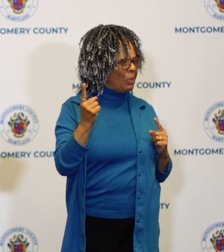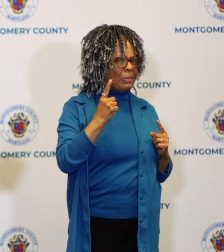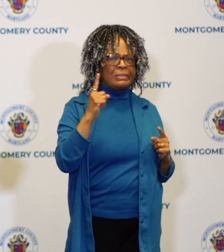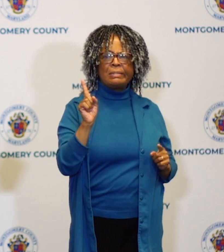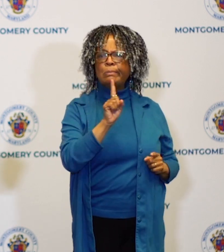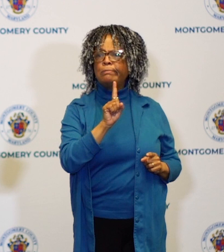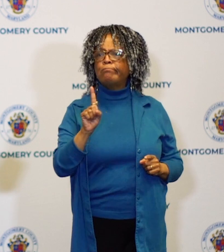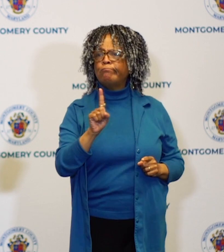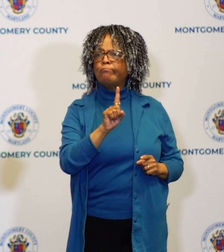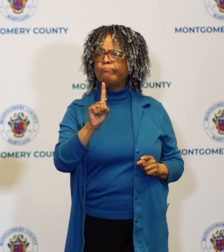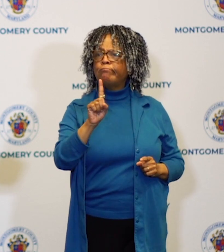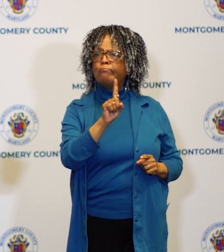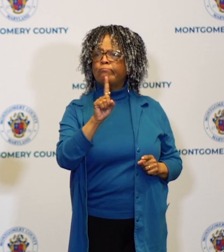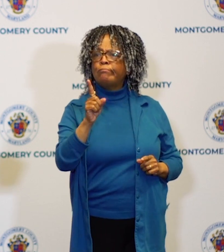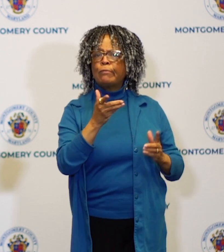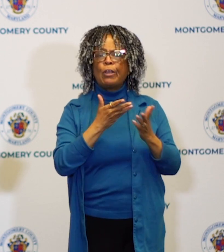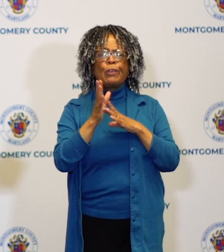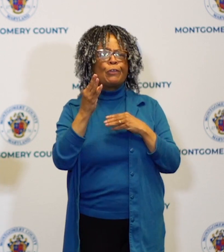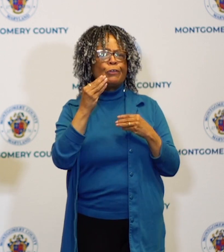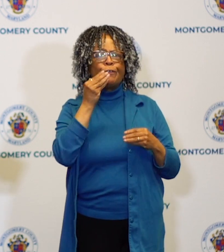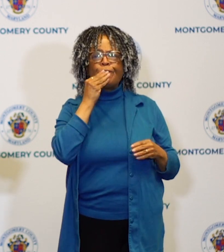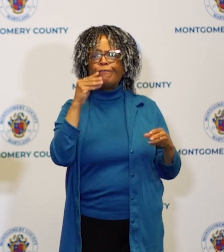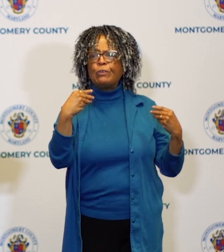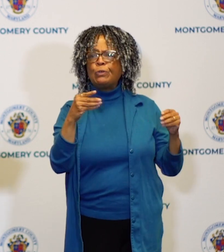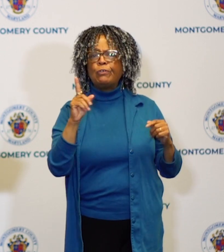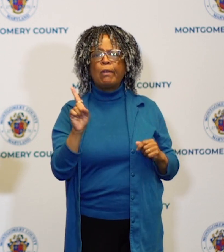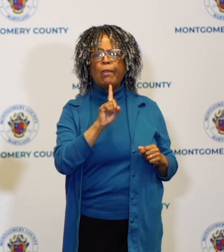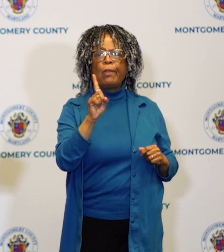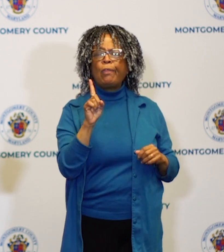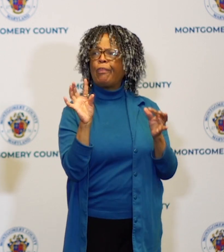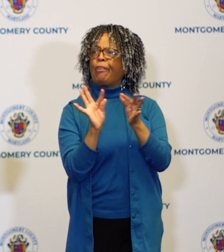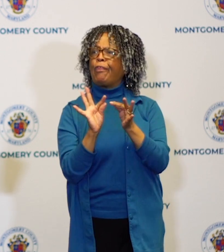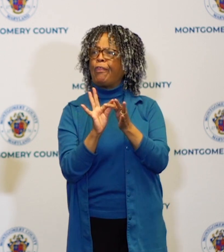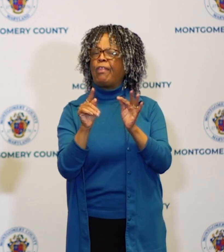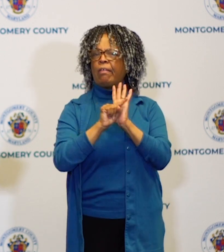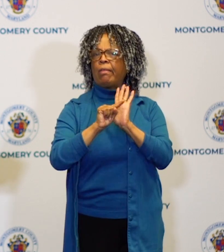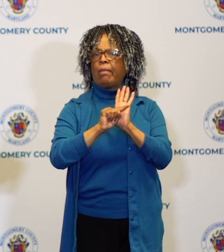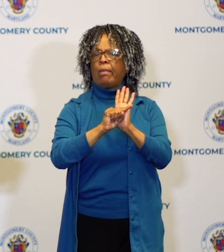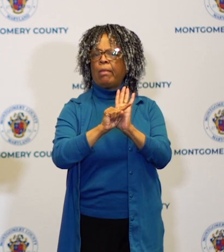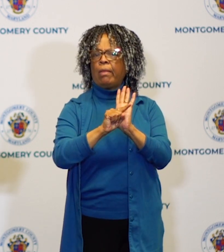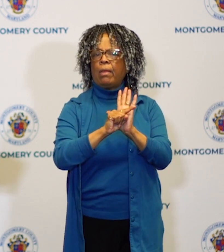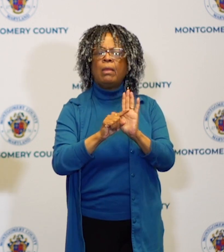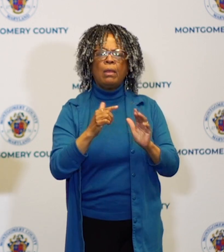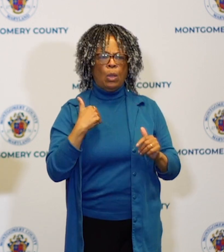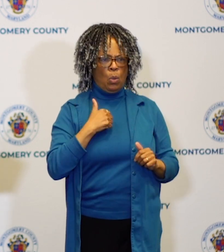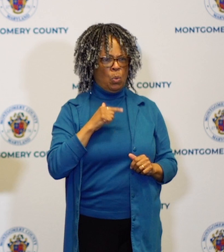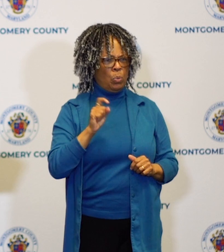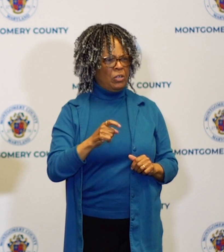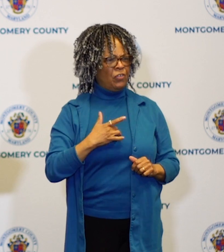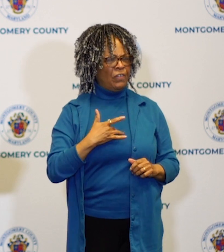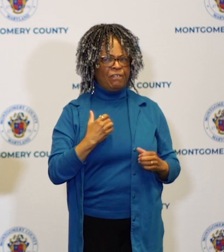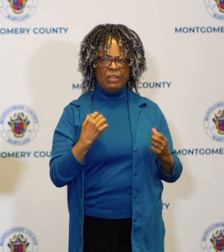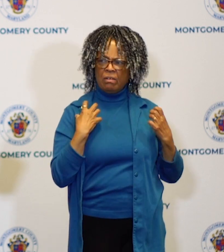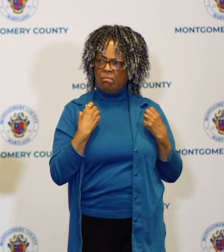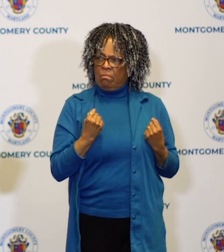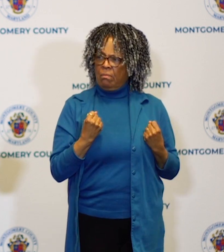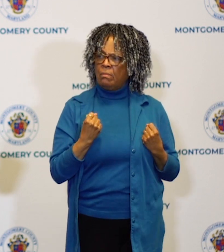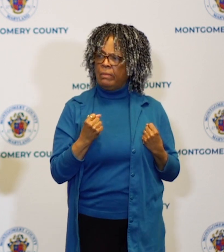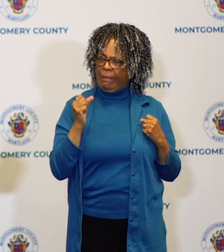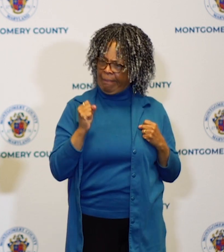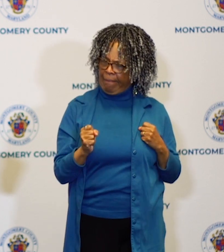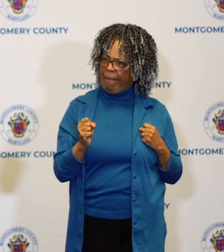grocery store says something it's not appropriate people got to have the courage to stand up and say you shouldn't talk that way and that's not acceptable